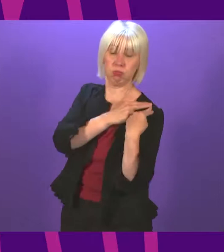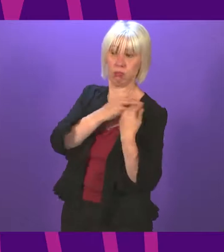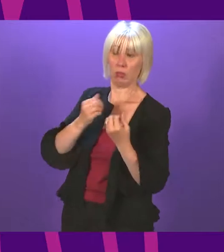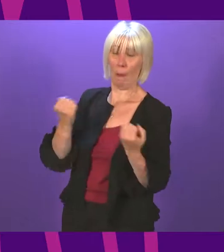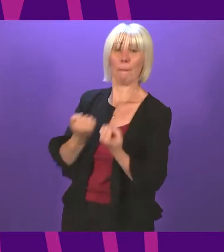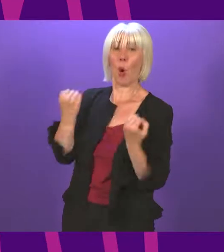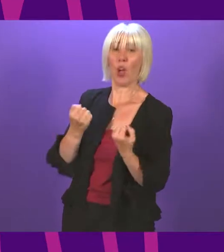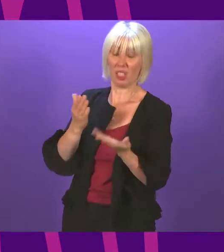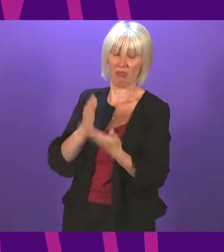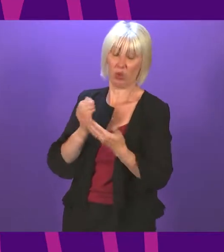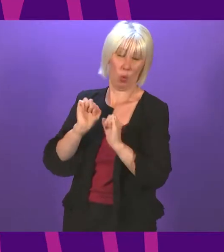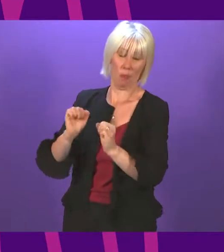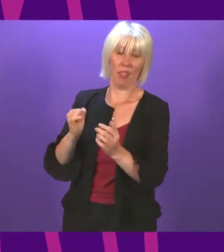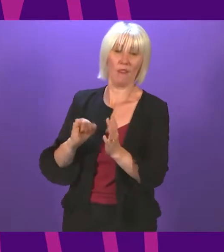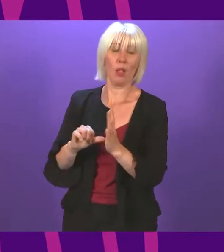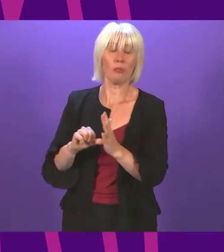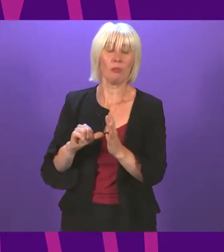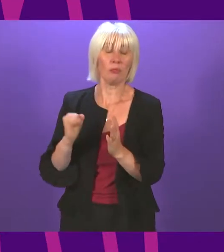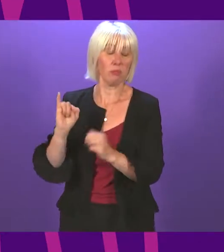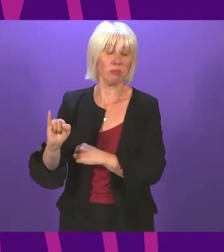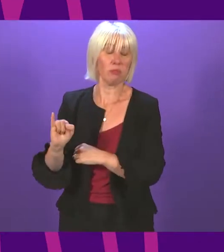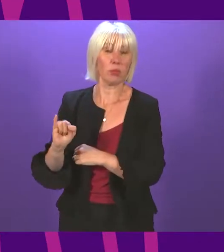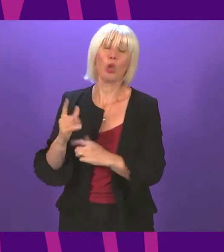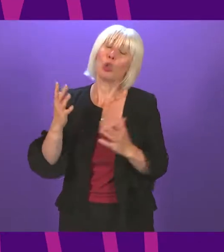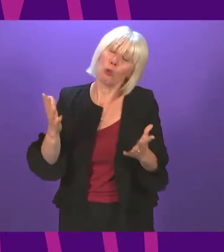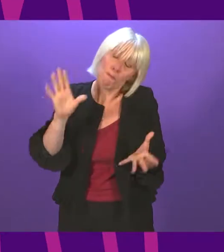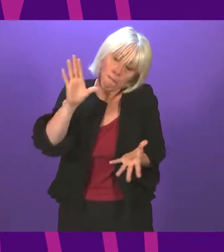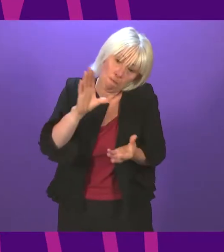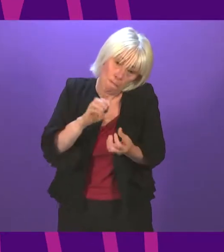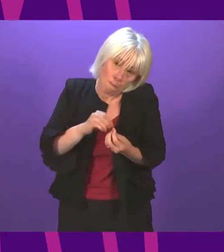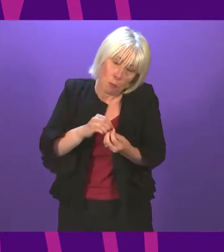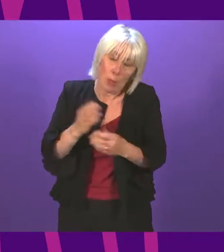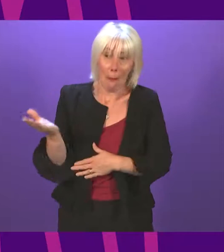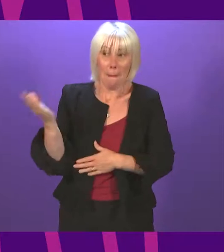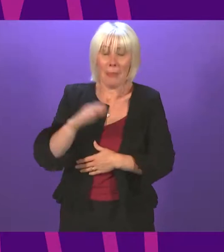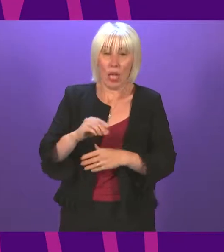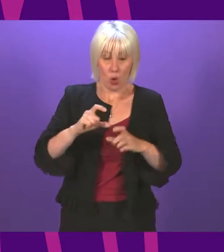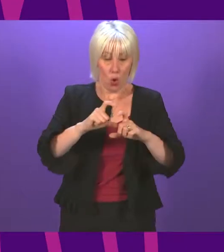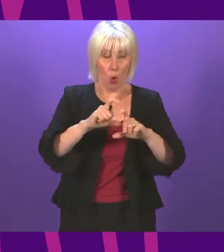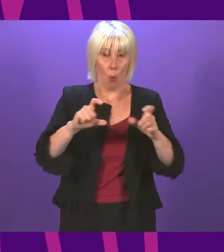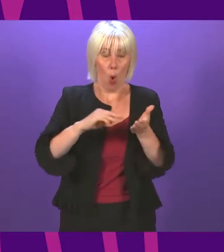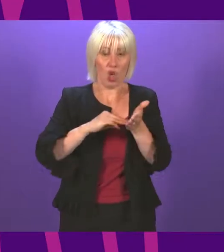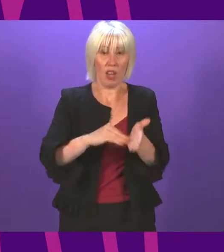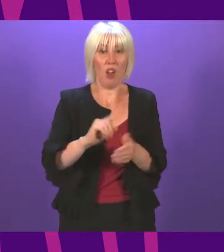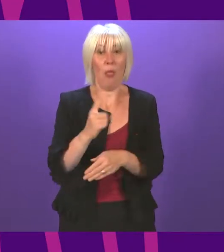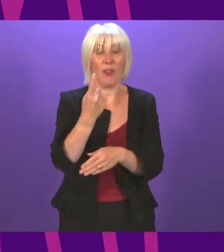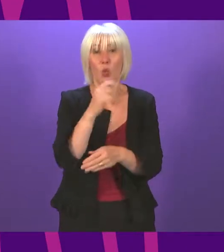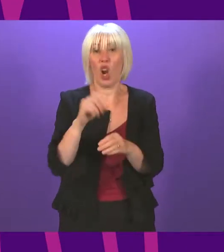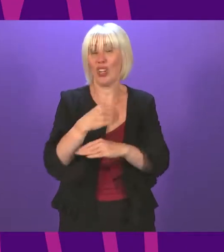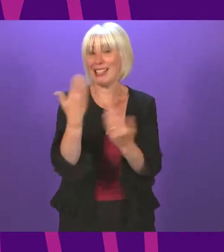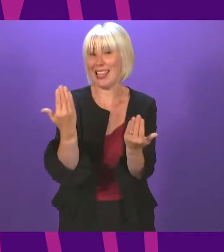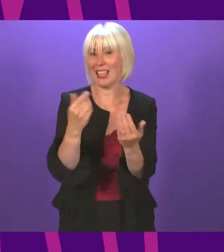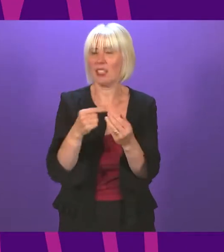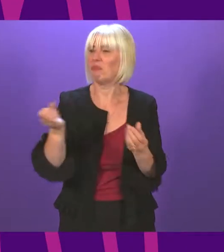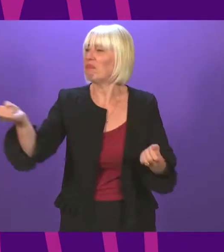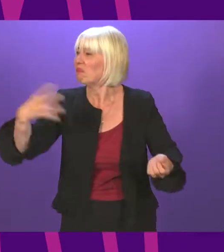Let me conclude. Let me conclude by coming back to the government's motion on the first 100 days, because having listened